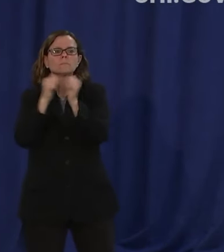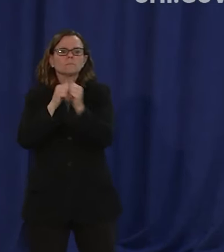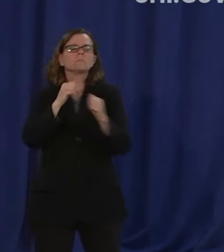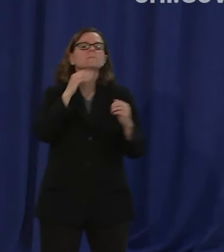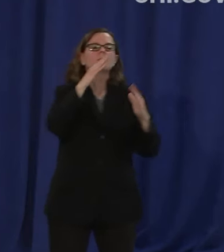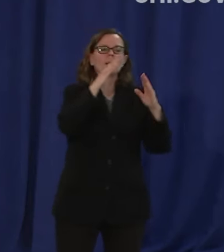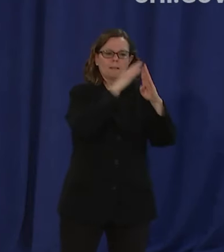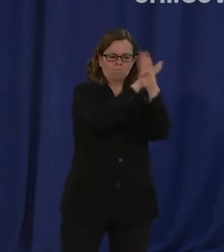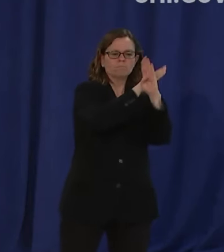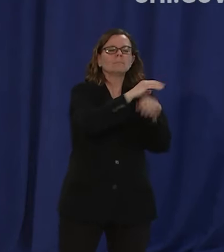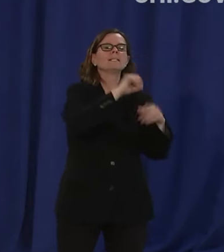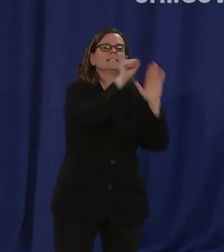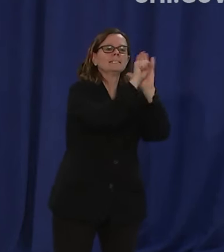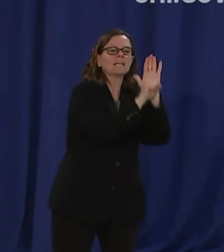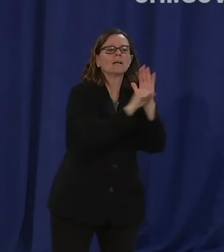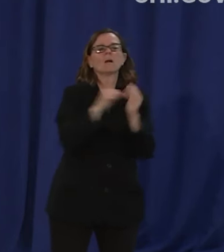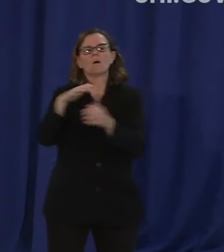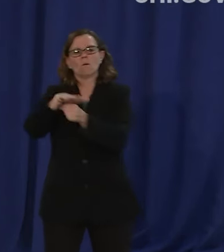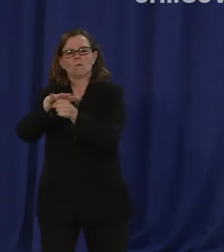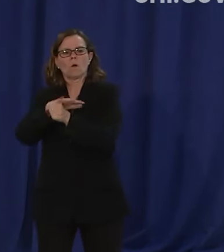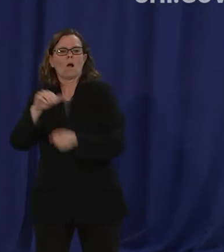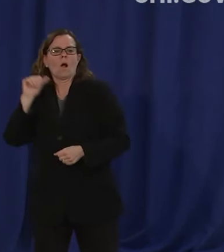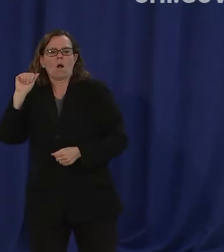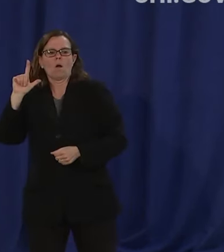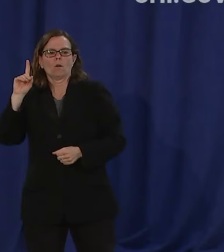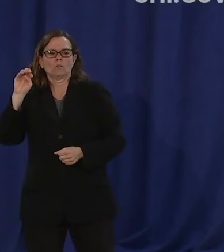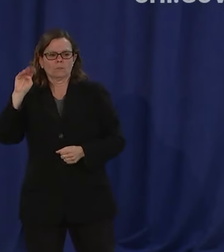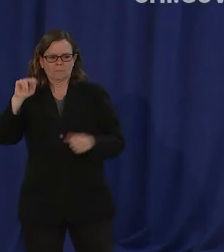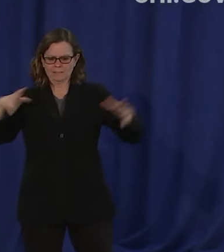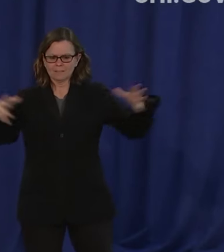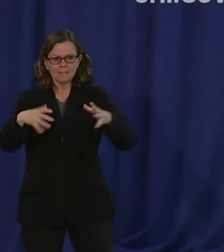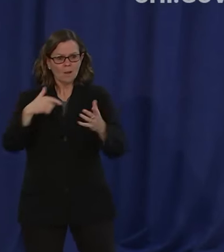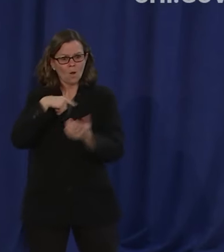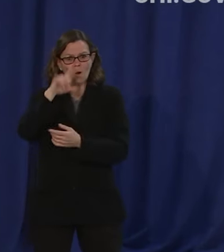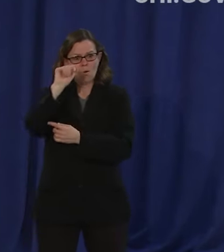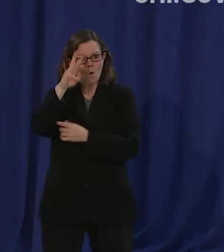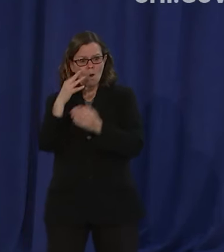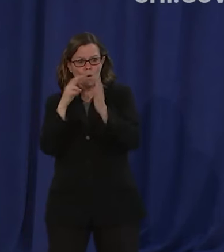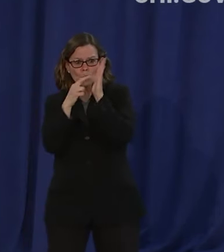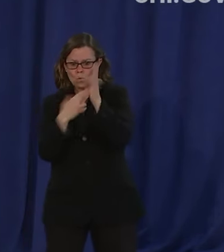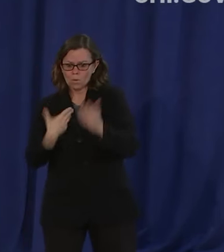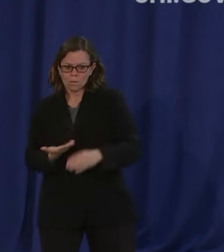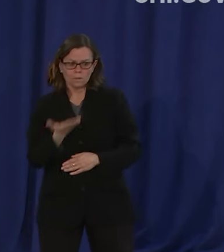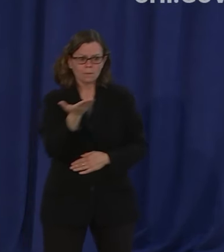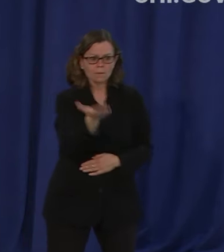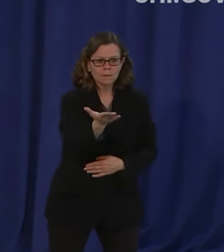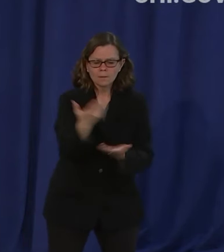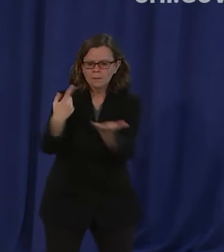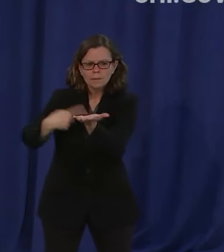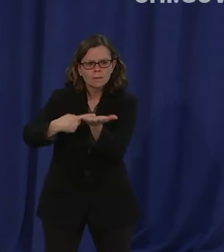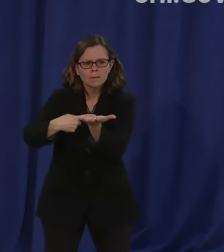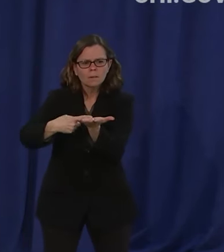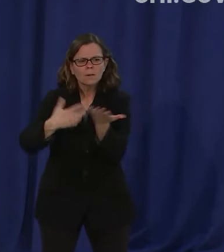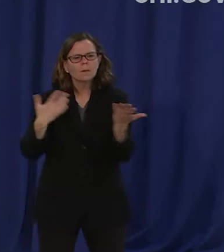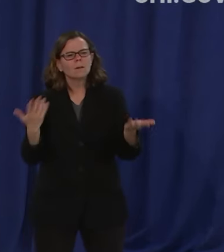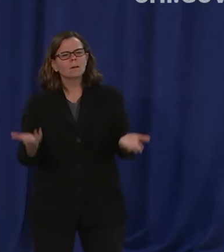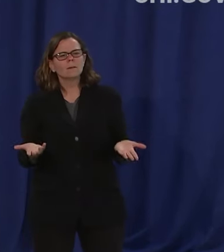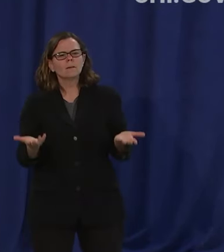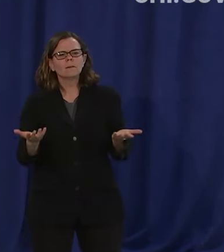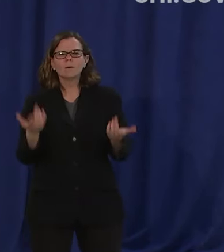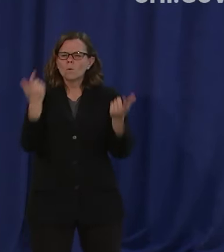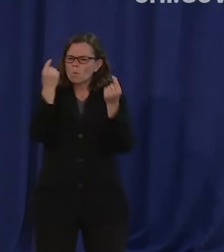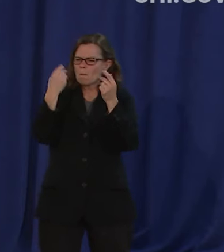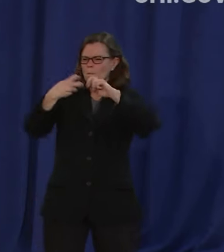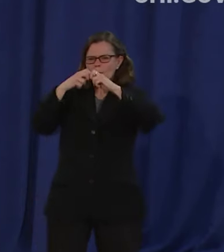introduced an ordinance today that would roll that back what's your what is your problem with the original ordinance and why roll back